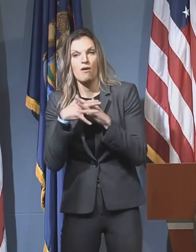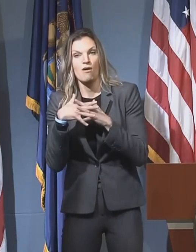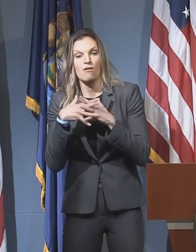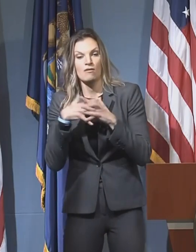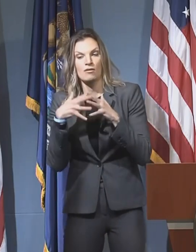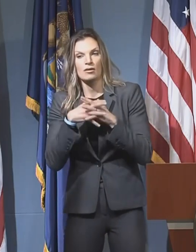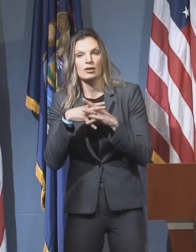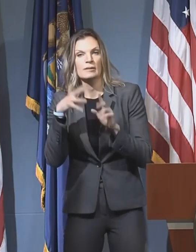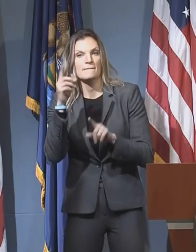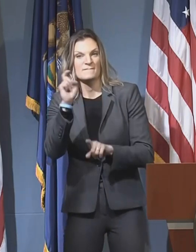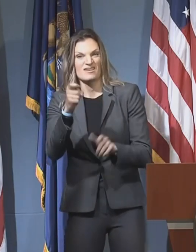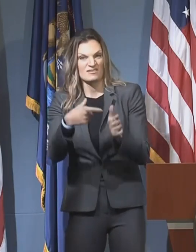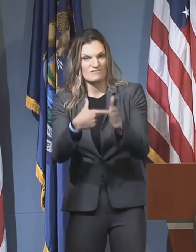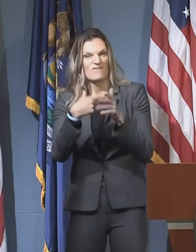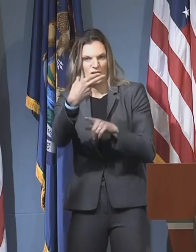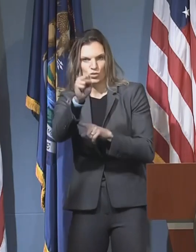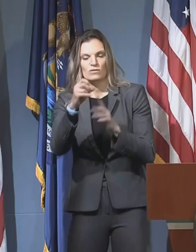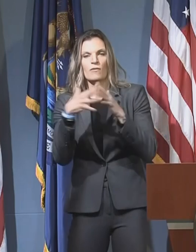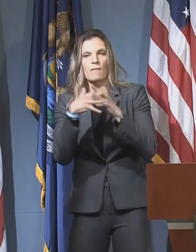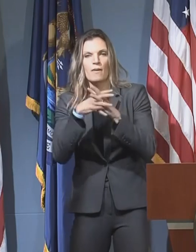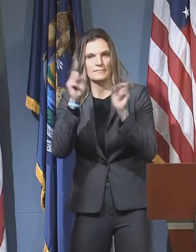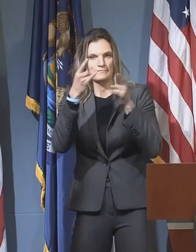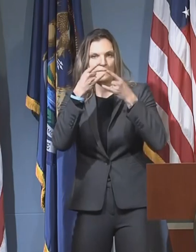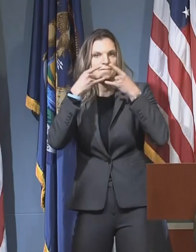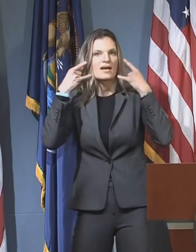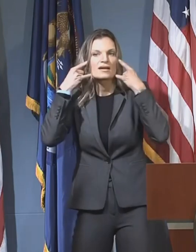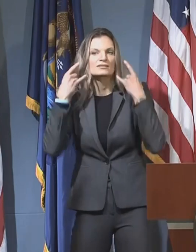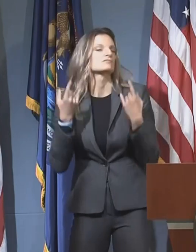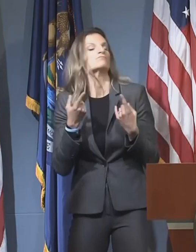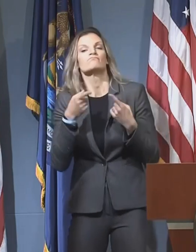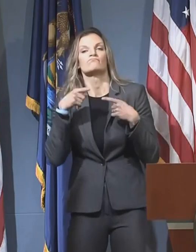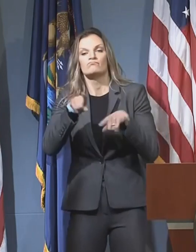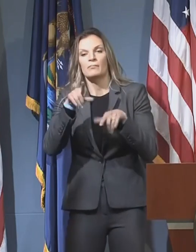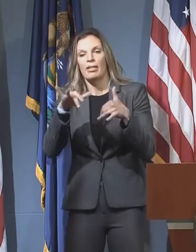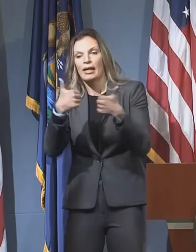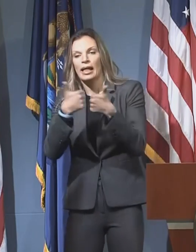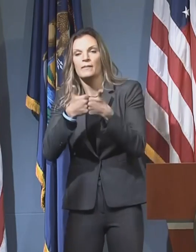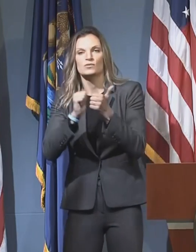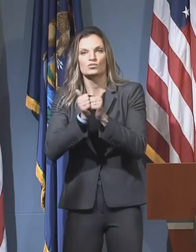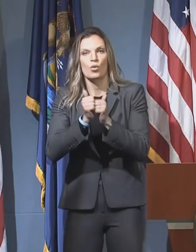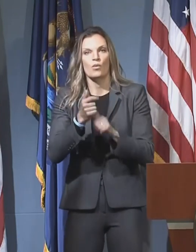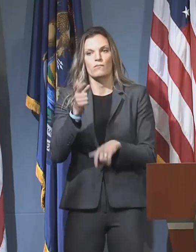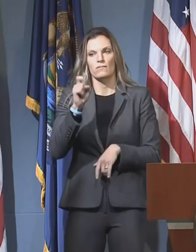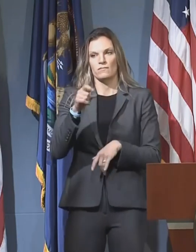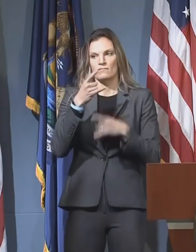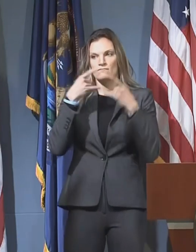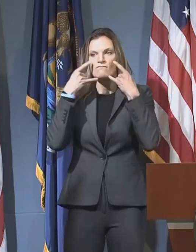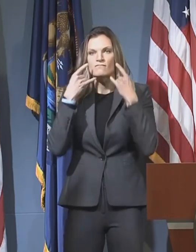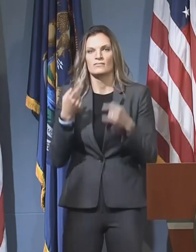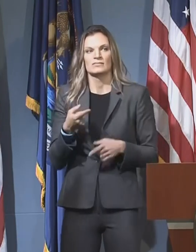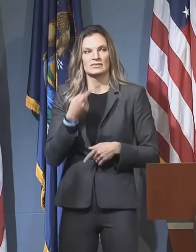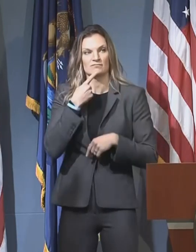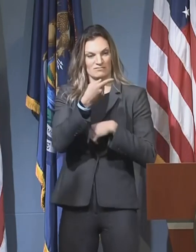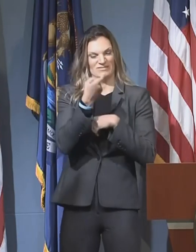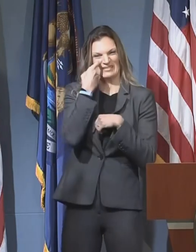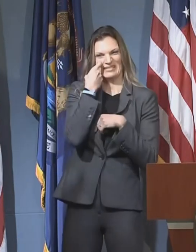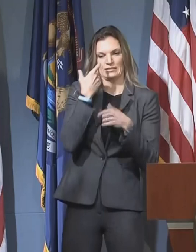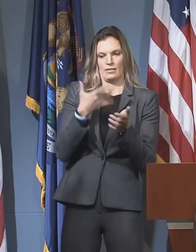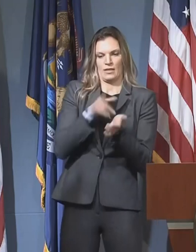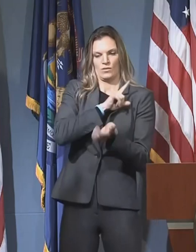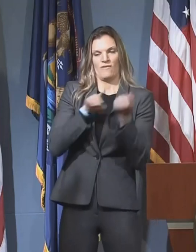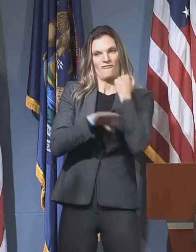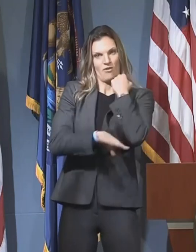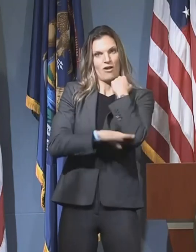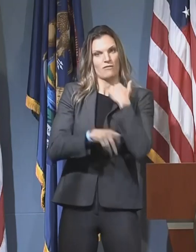to wear masks while on the field or on the court during games, just one week after giving fall sports the green light, especially